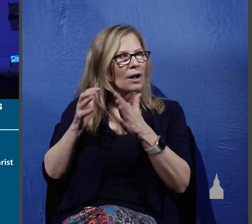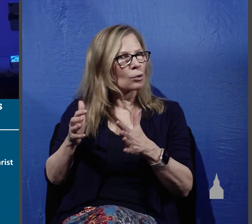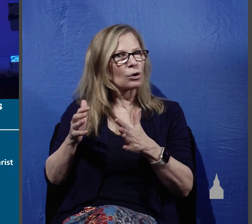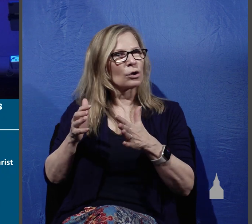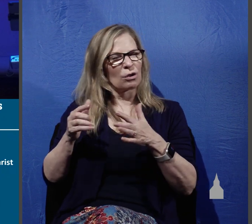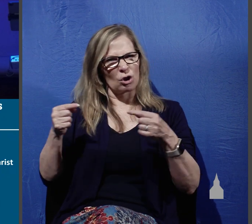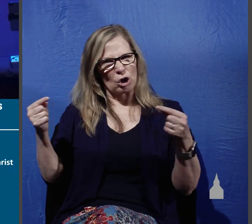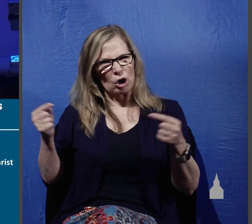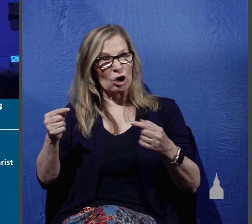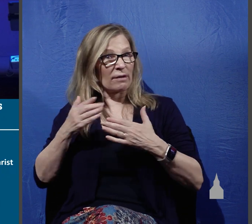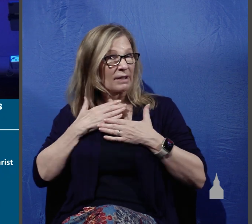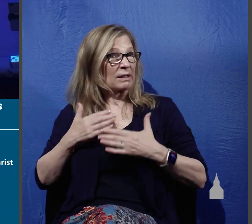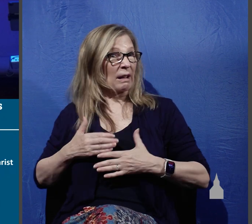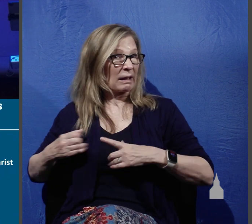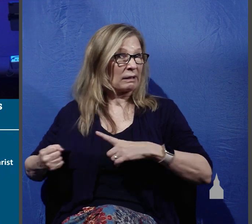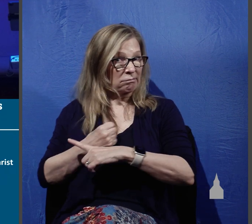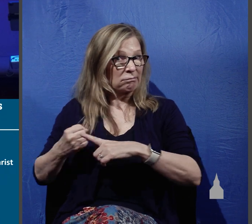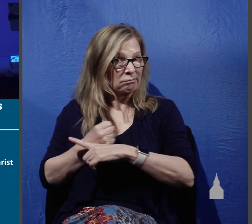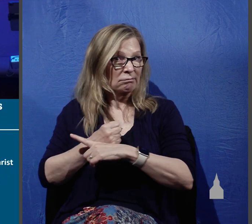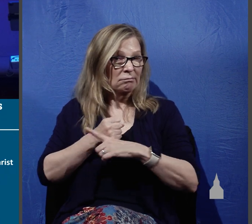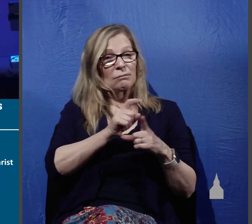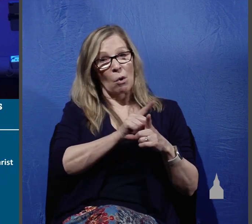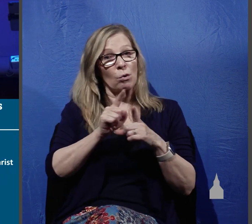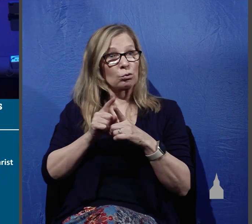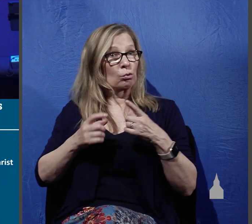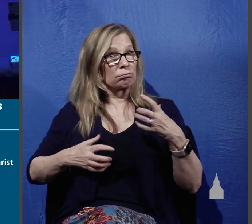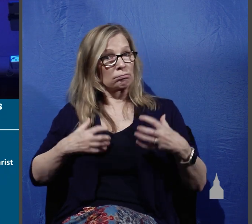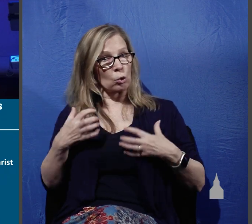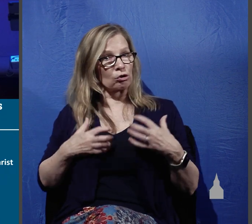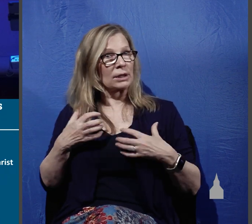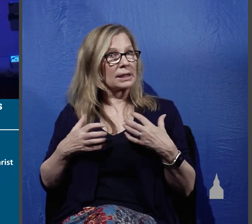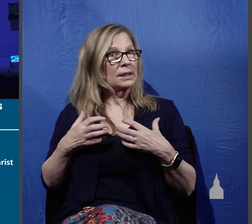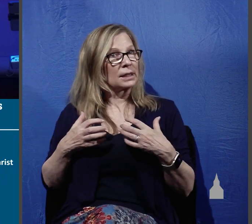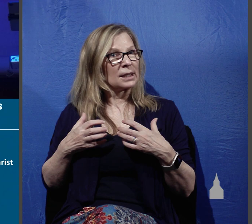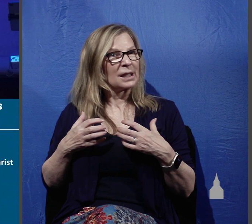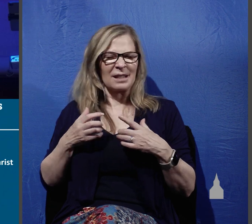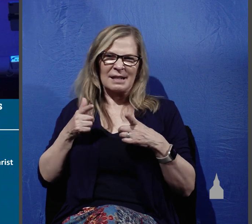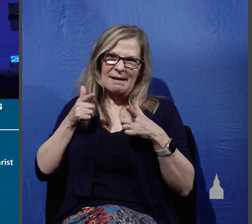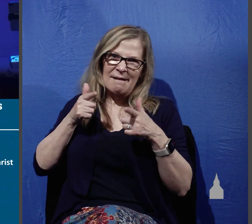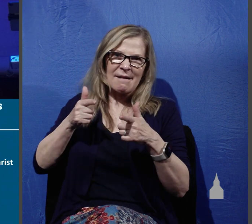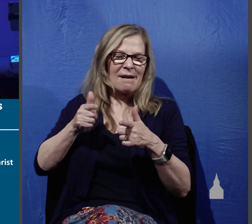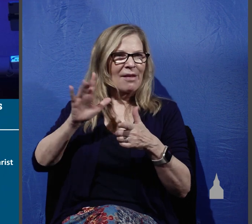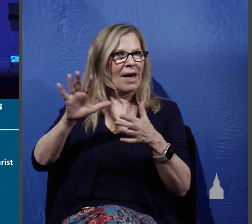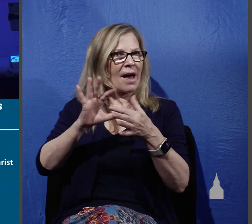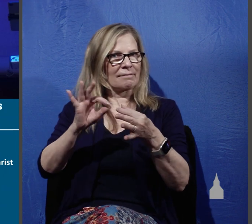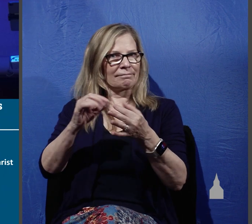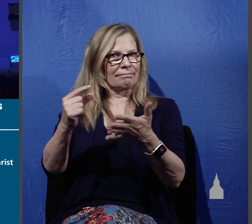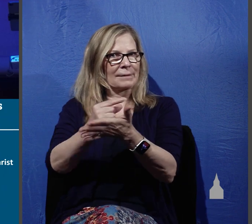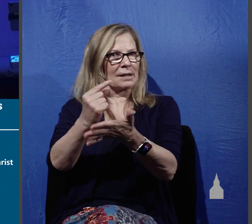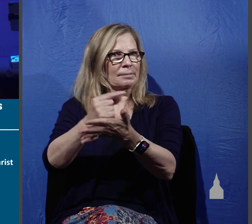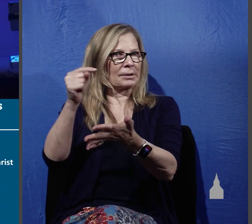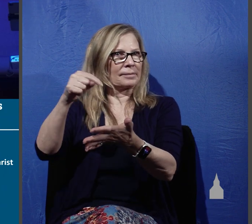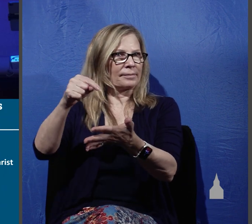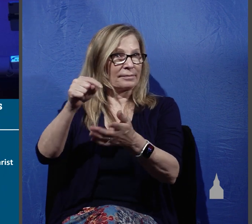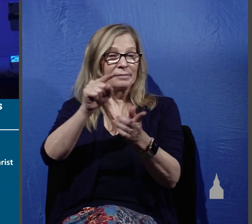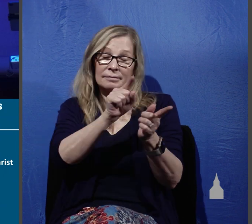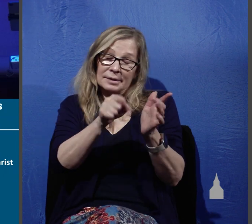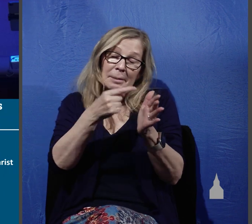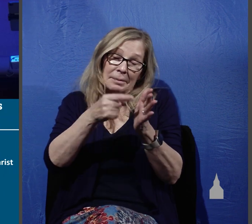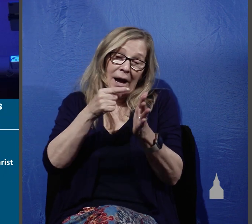both physically and emotionally they attack the message of the gospel and at times they attack the messengers of the